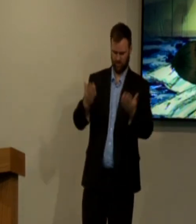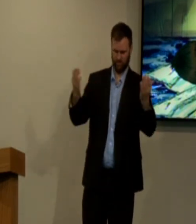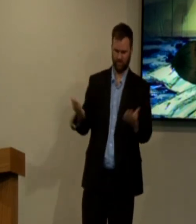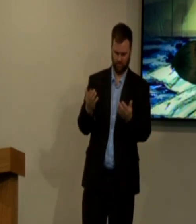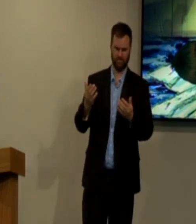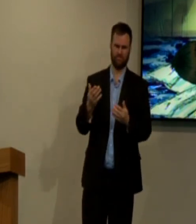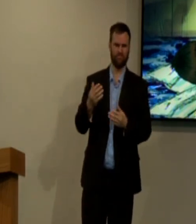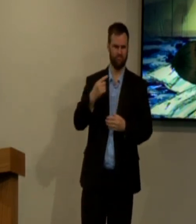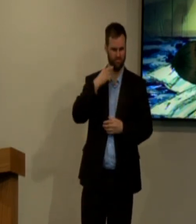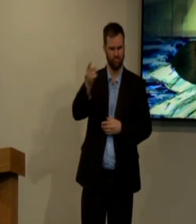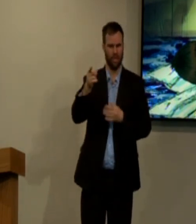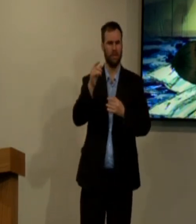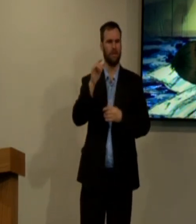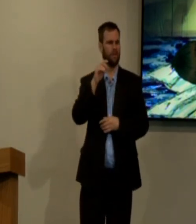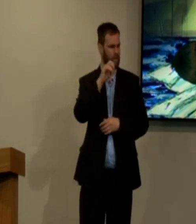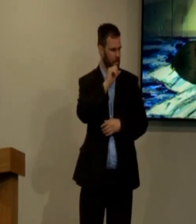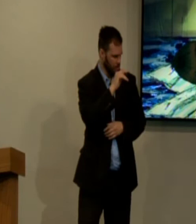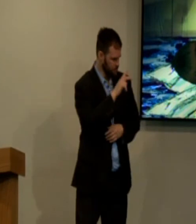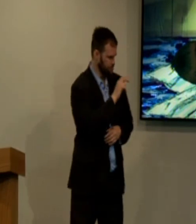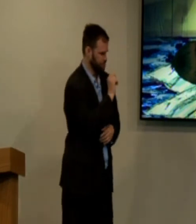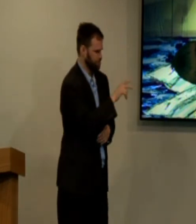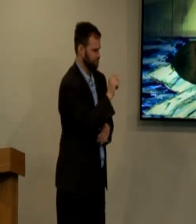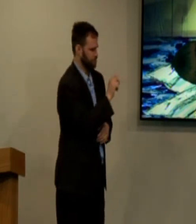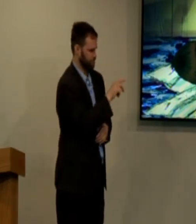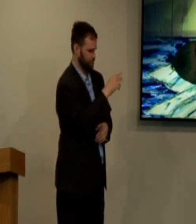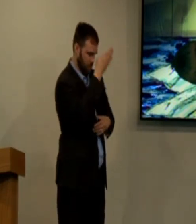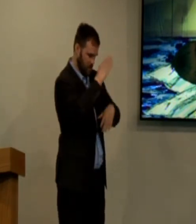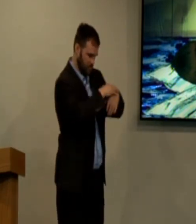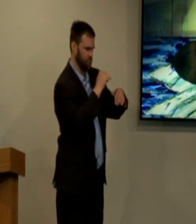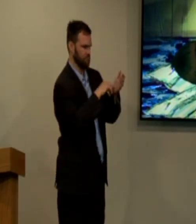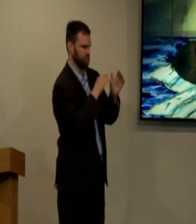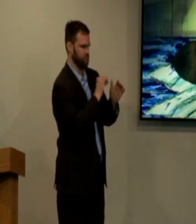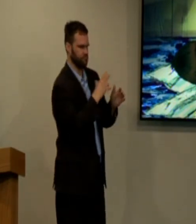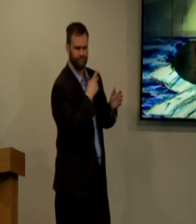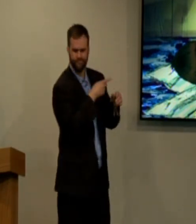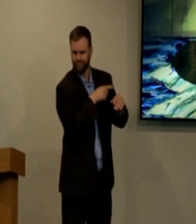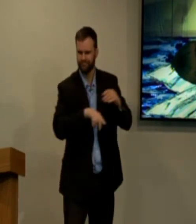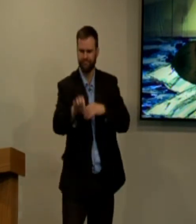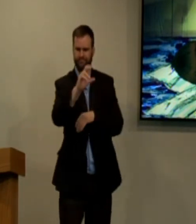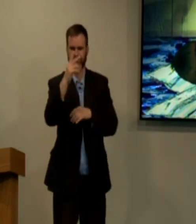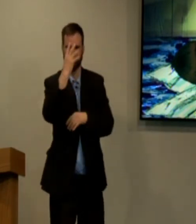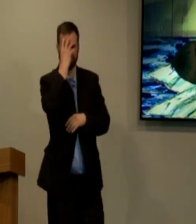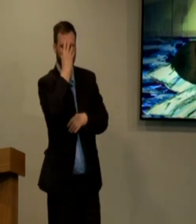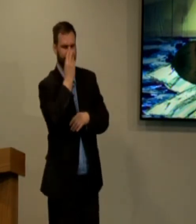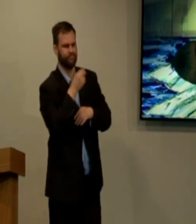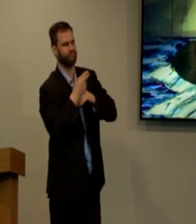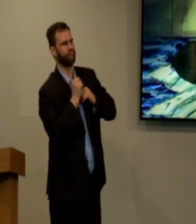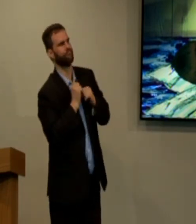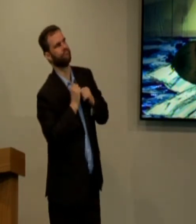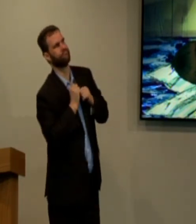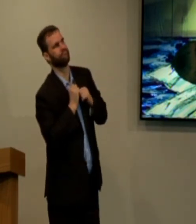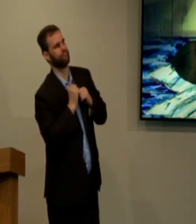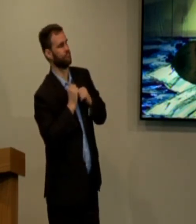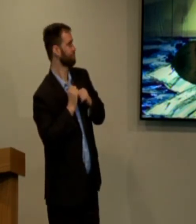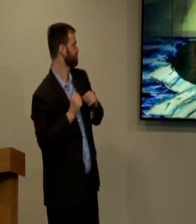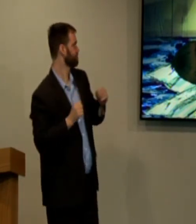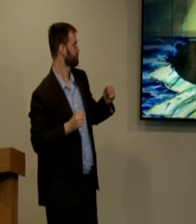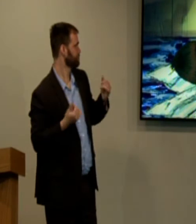to say, speak, Lord, for thy servant Aaron. And Samuel says, okay, God's calling me, okay? So he goes back to sleep